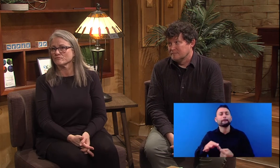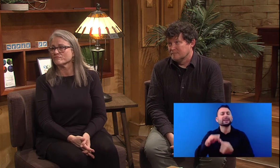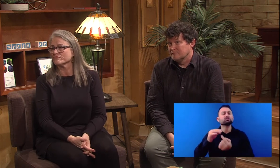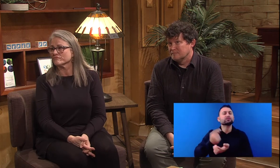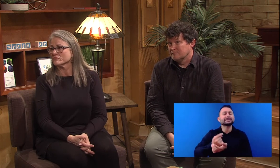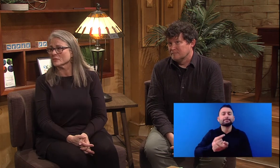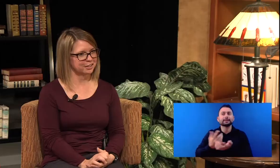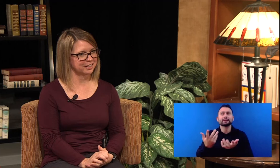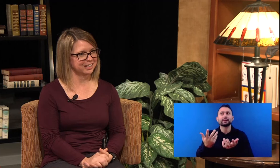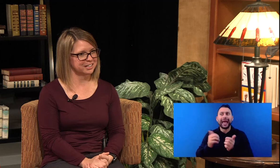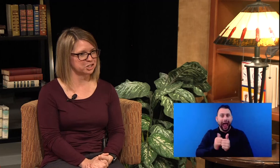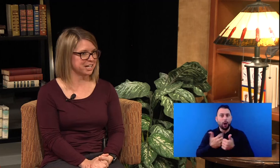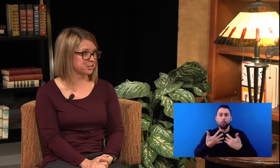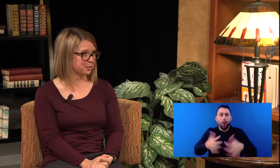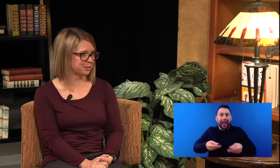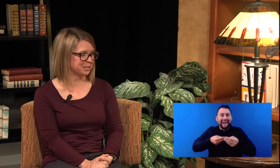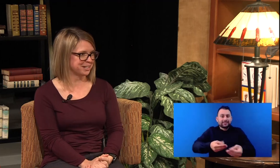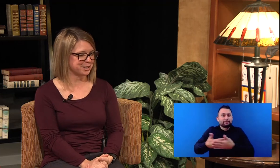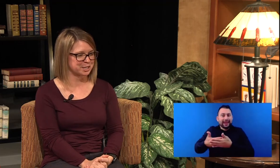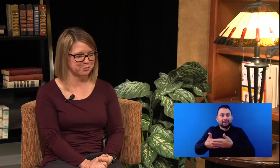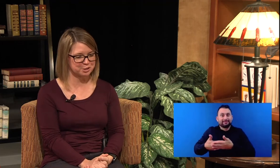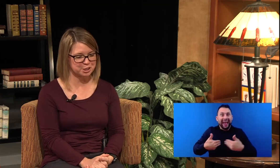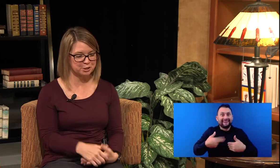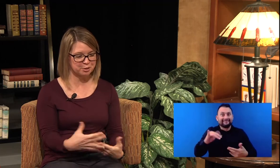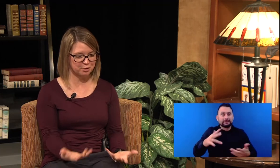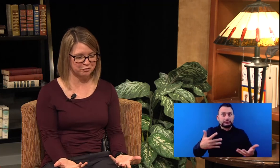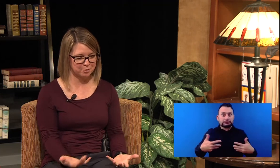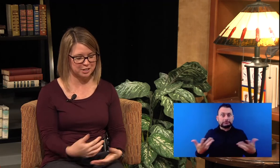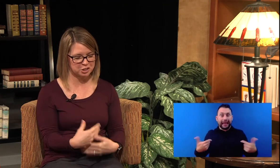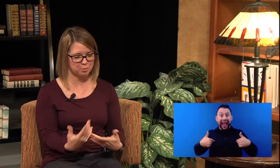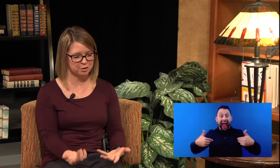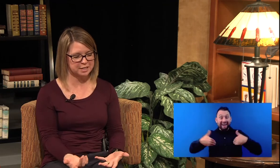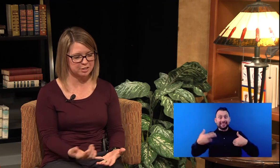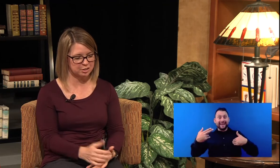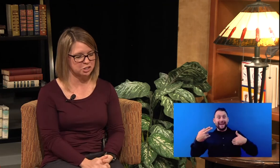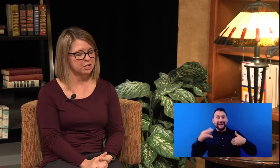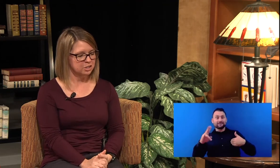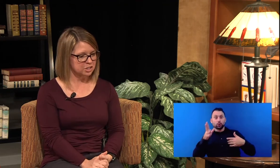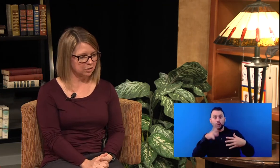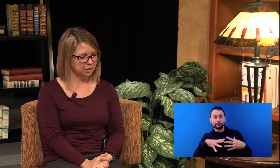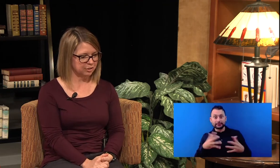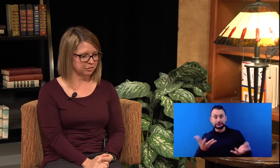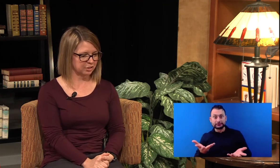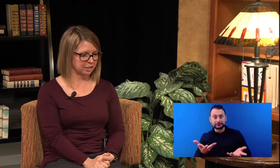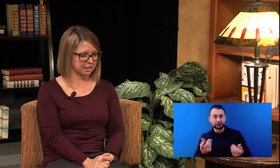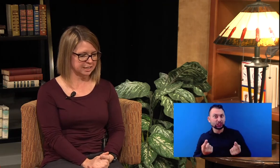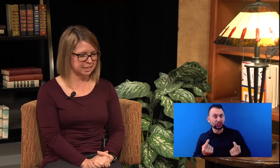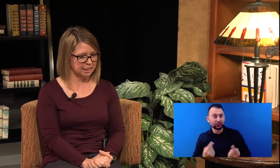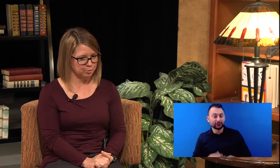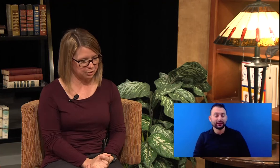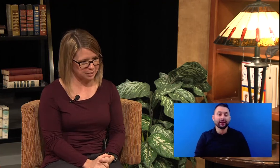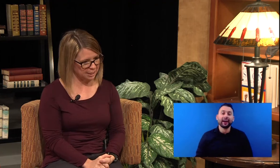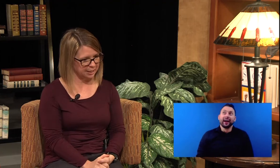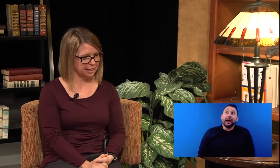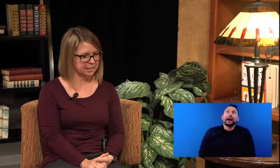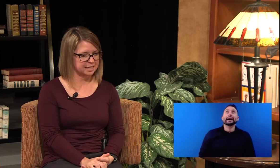Sure. And it's changed throughout the years. So we're just learning more information and more research. So if there is a person that is